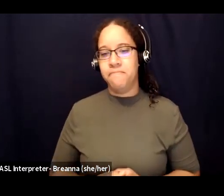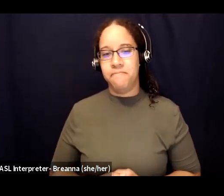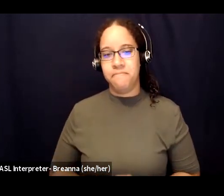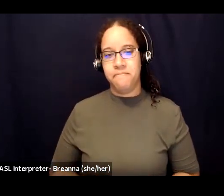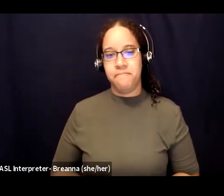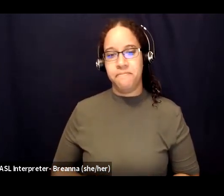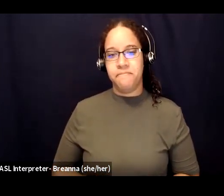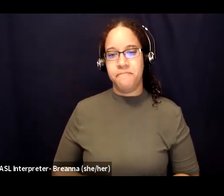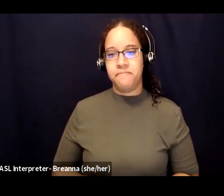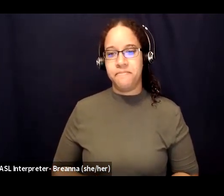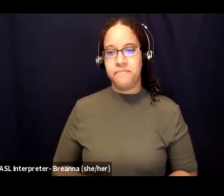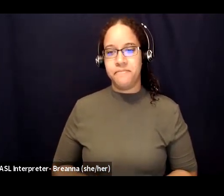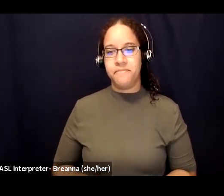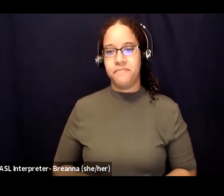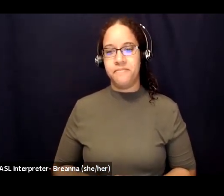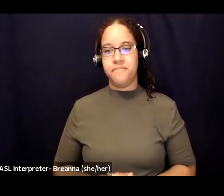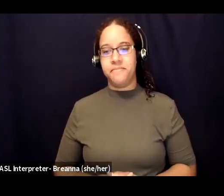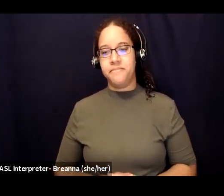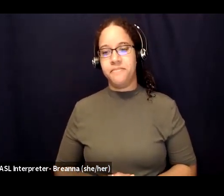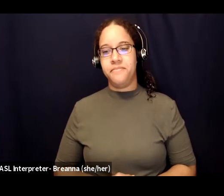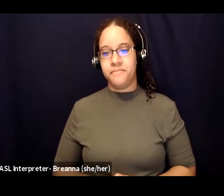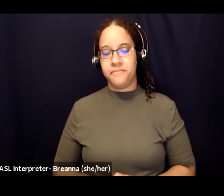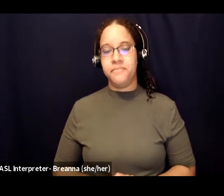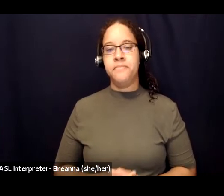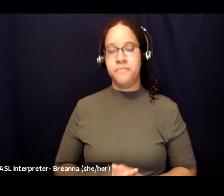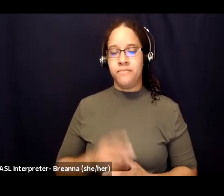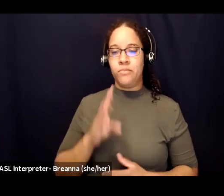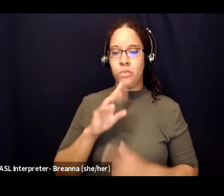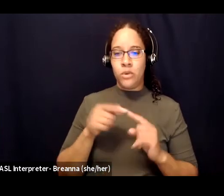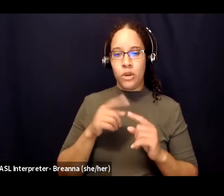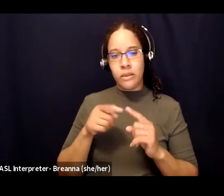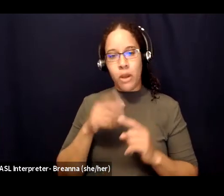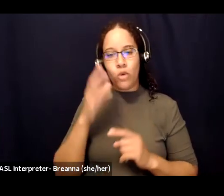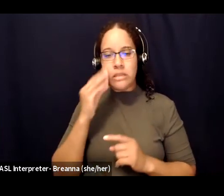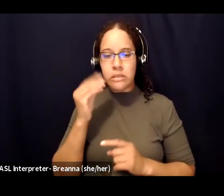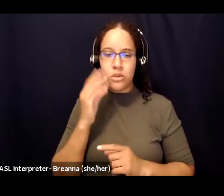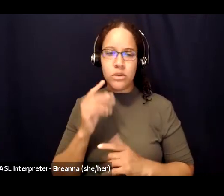our experiences and what we would like to hear from others so thank you